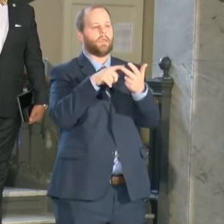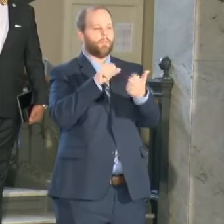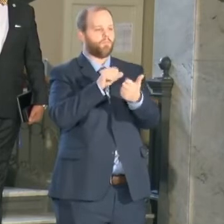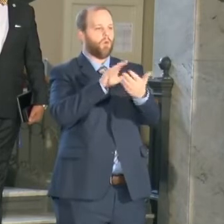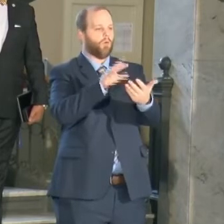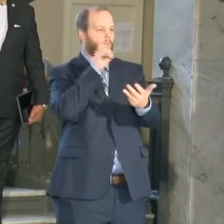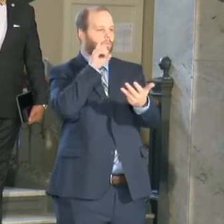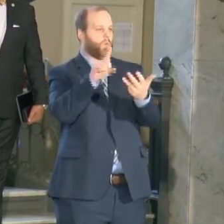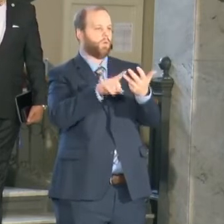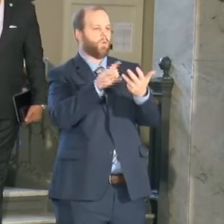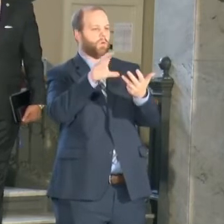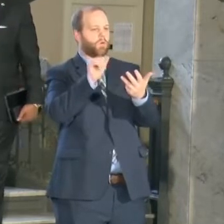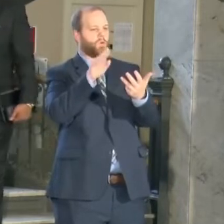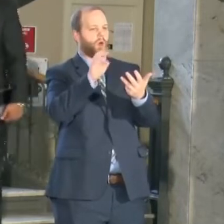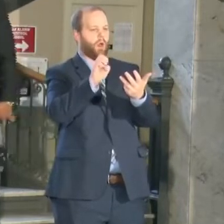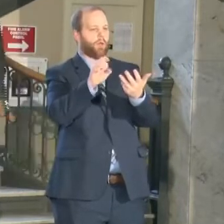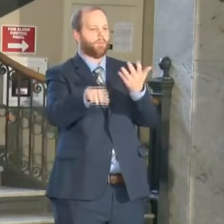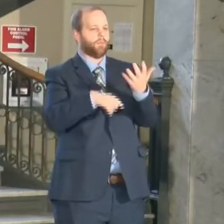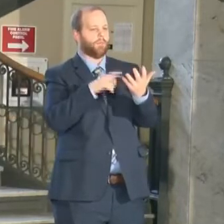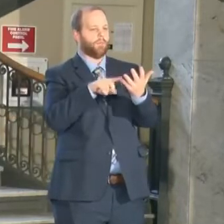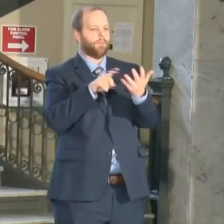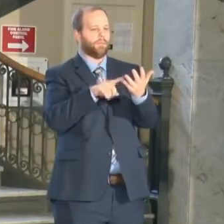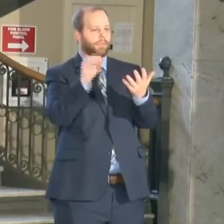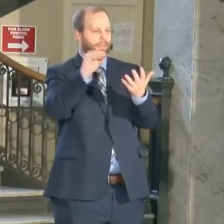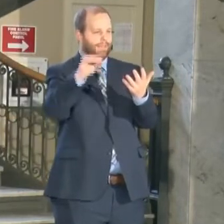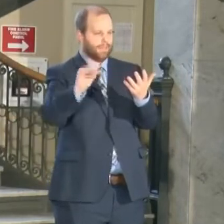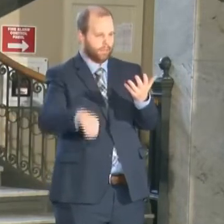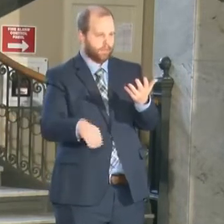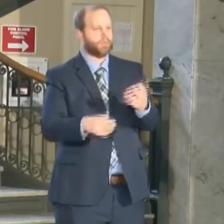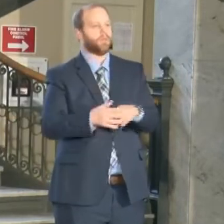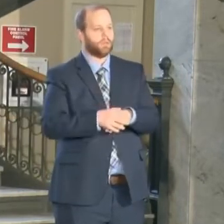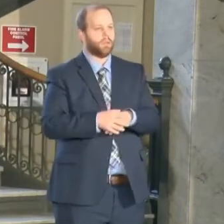department. That's how you determine where the resources are.